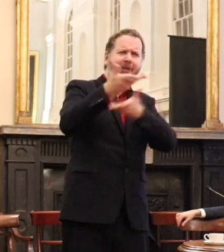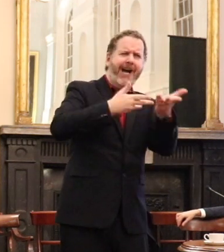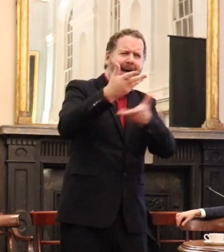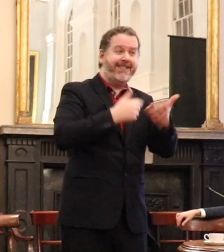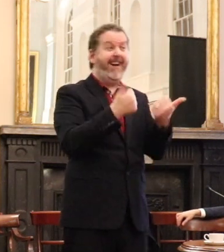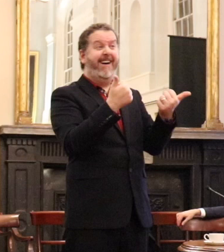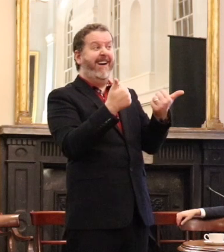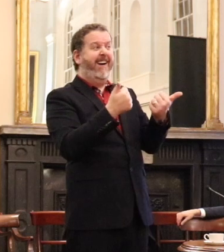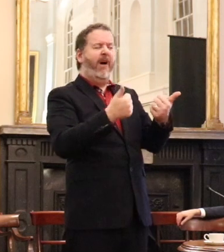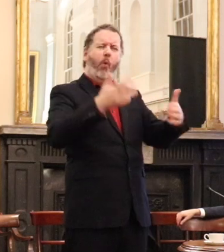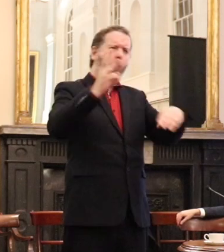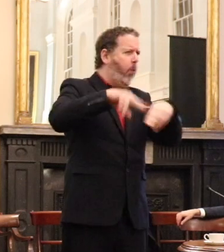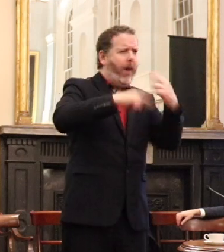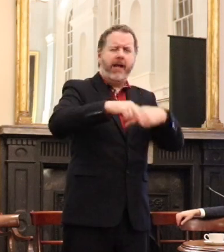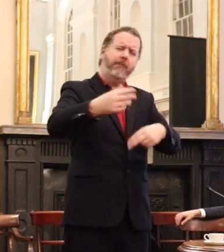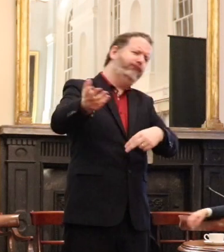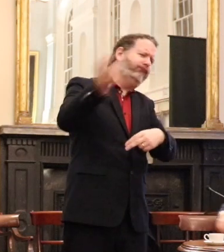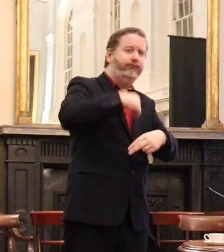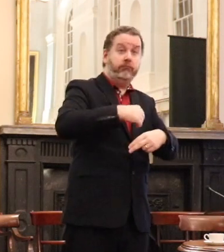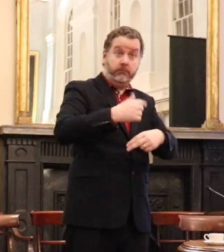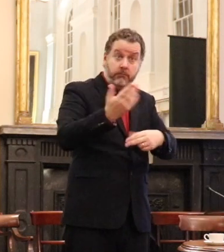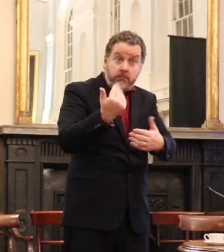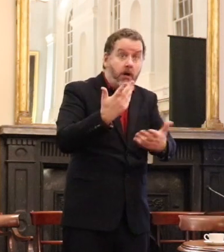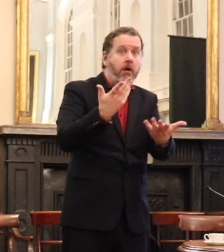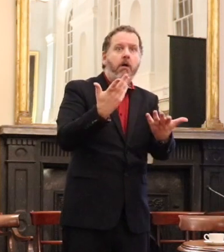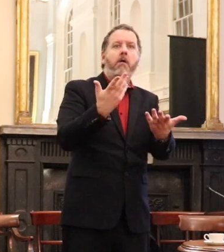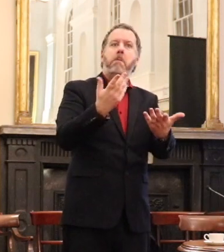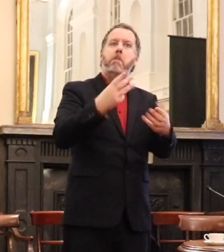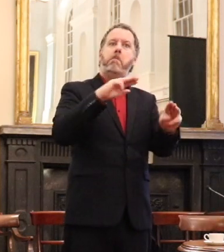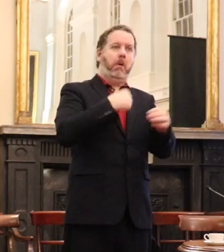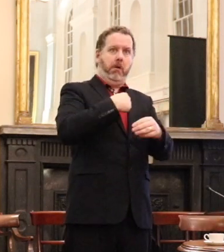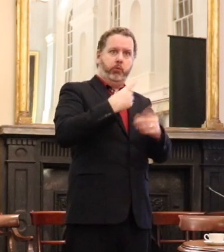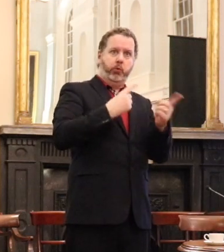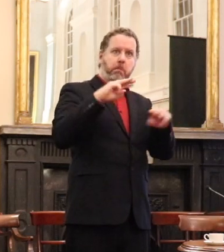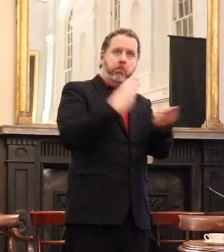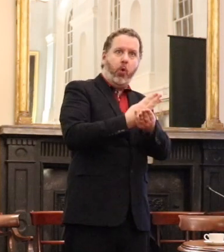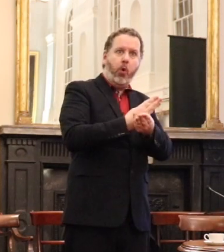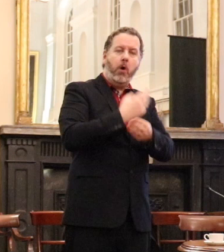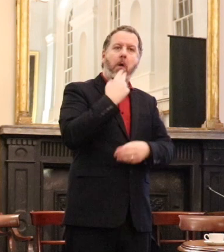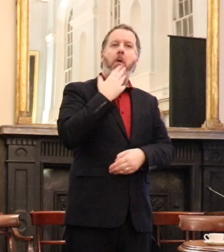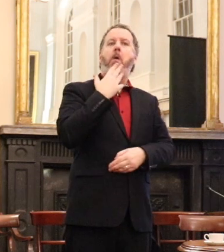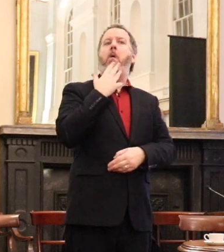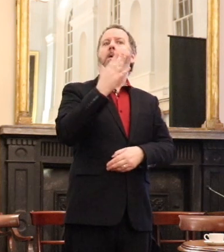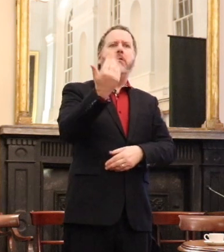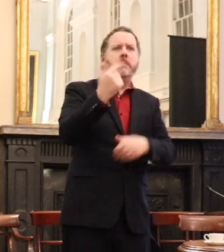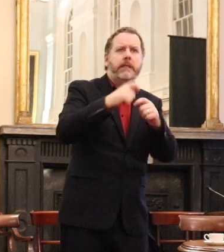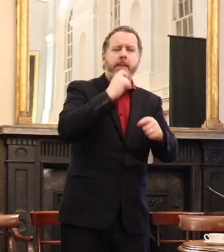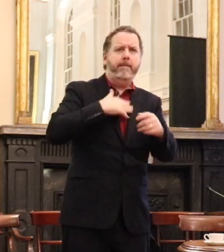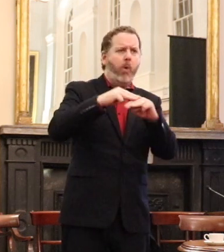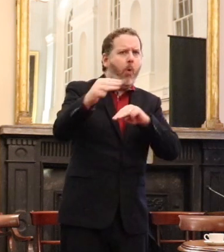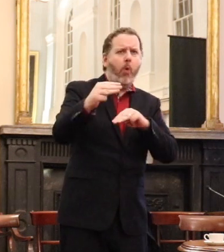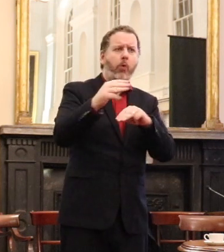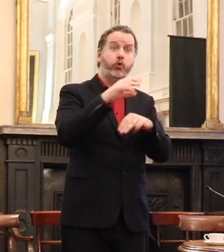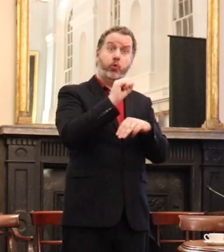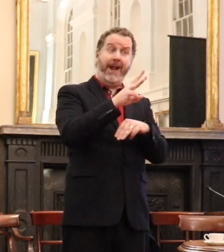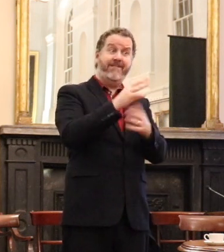And he was going to welcome my advice is that how poorly the Minister for Social Welfare scheme was, and how Social Welfare means,